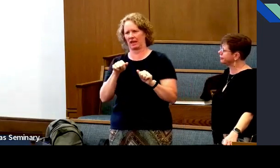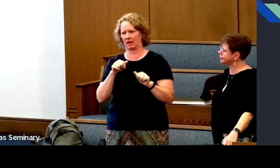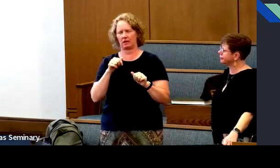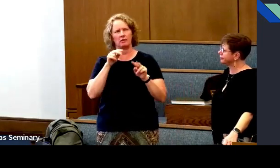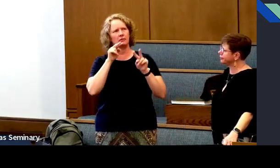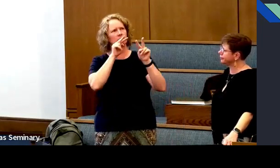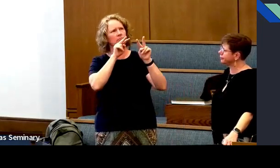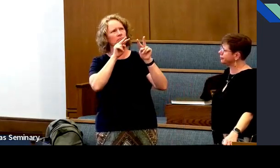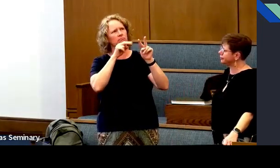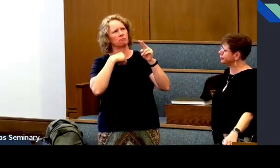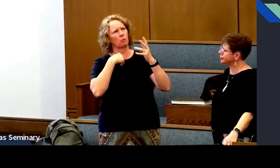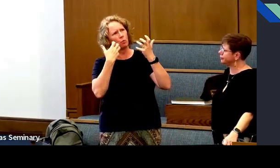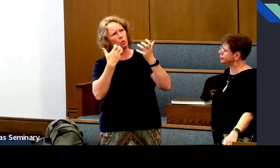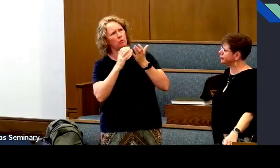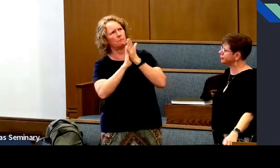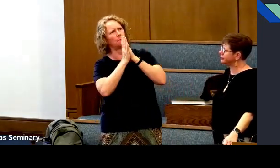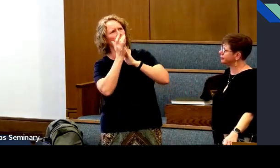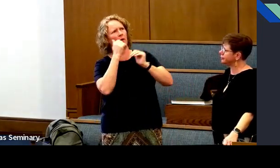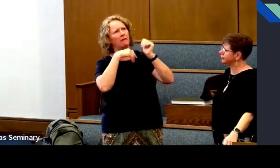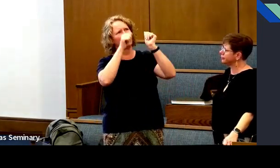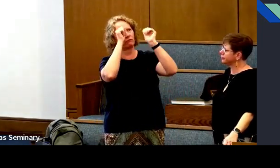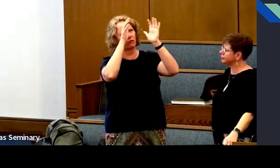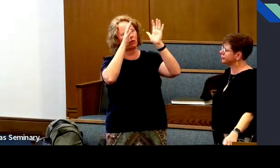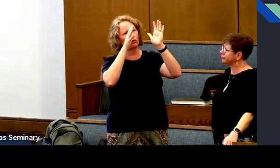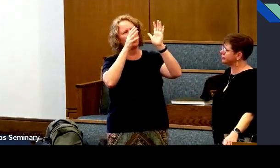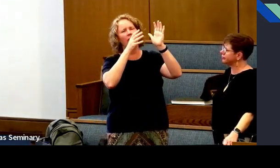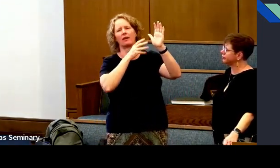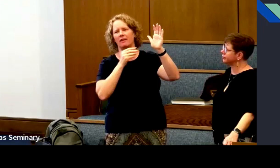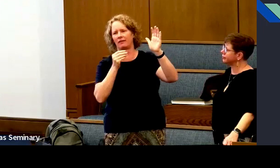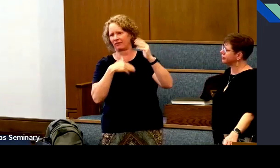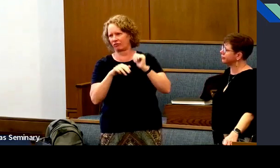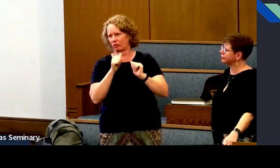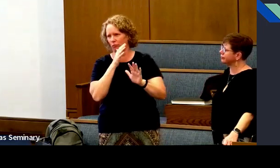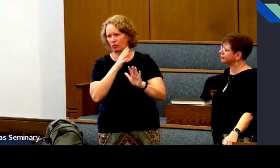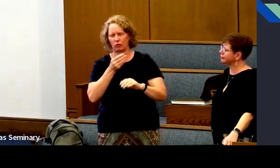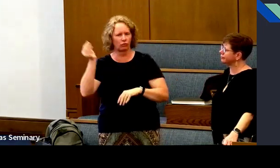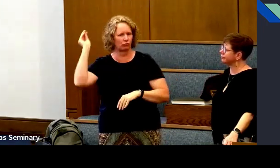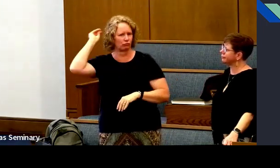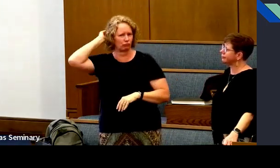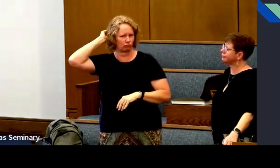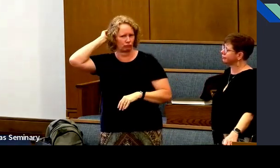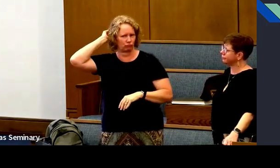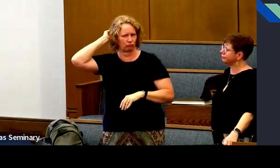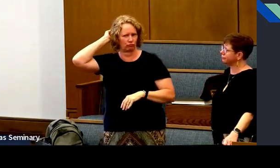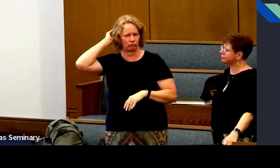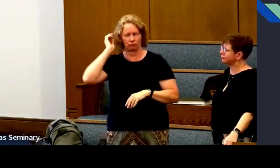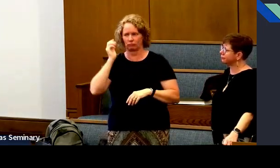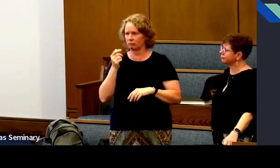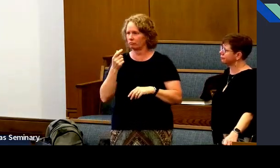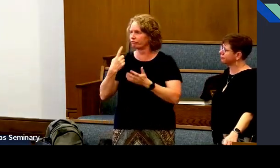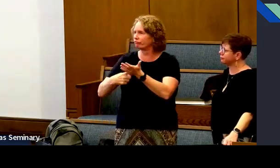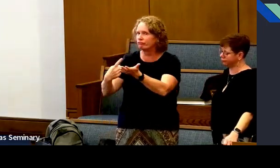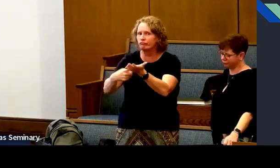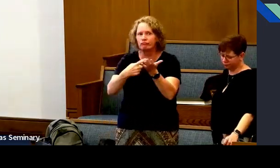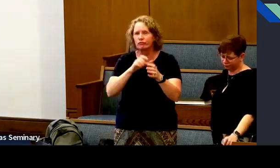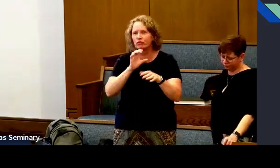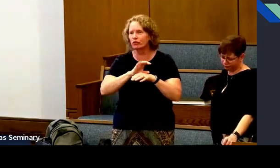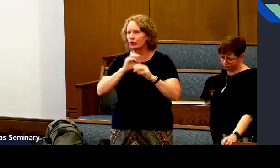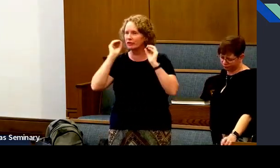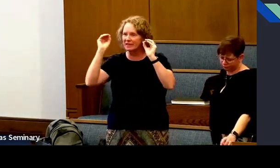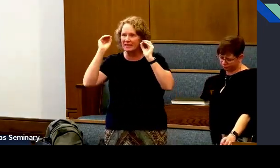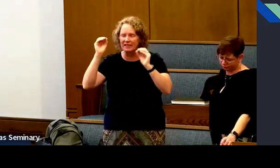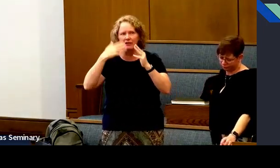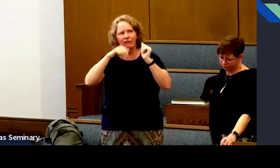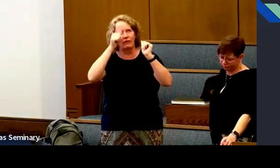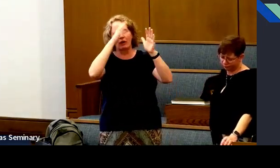mention Heavenly Mother, but we love her. We want to be like Heavenly Father and Heavenly Mother. Just keep that in the back of your mind. And